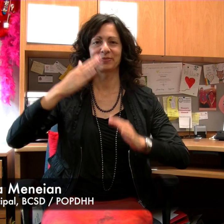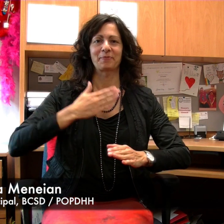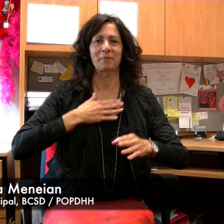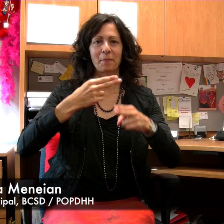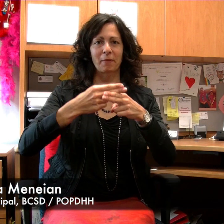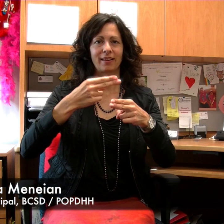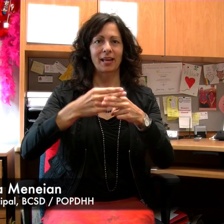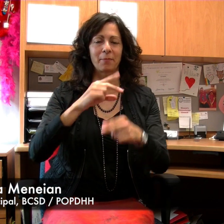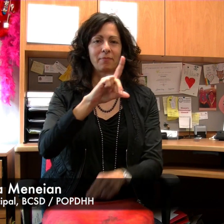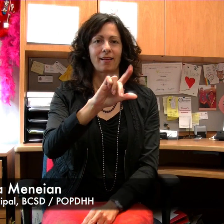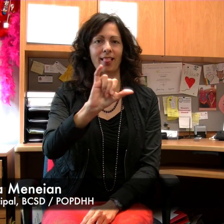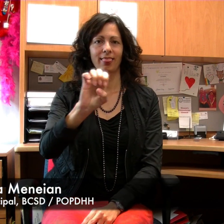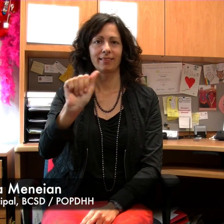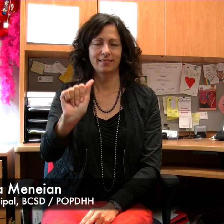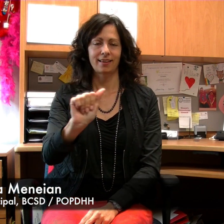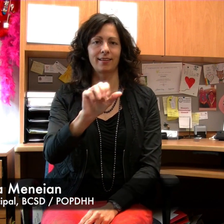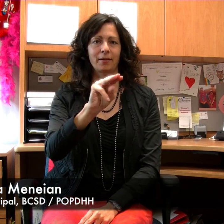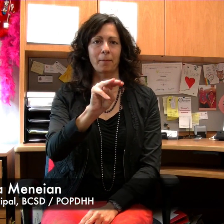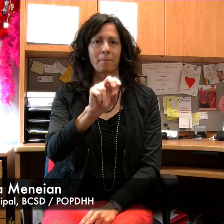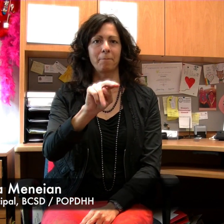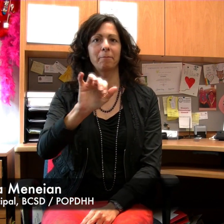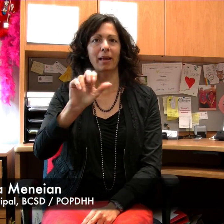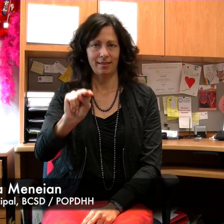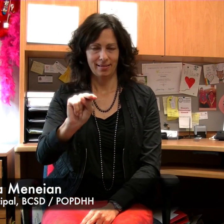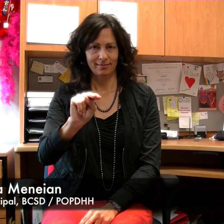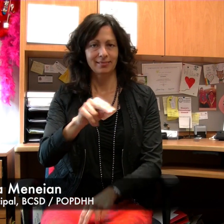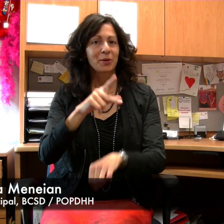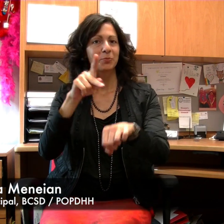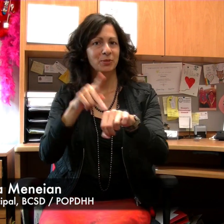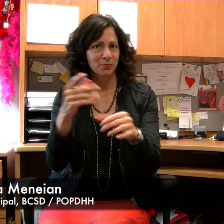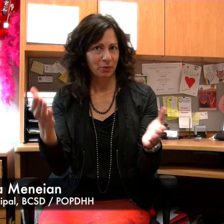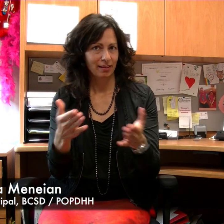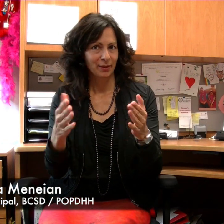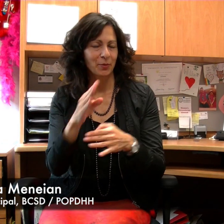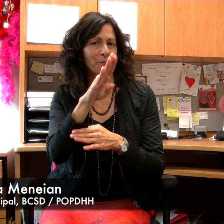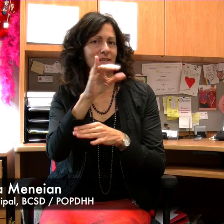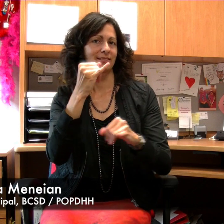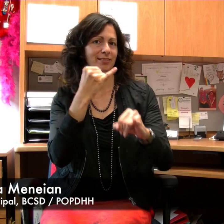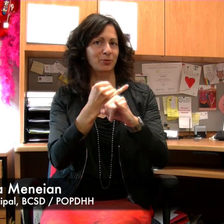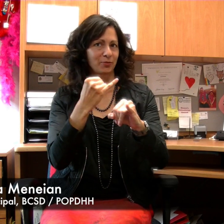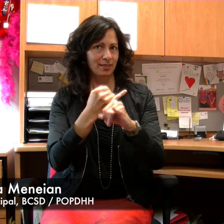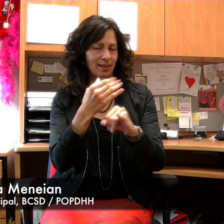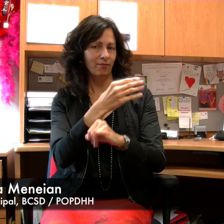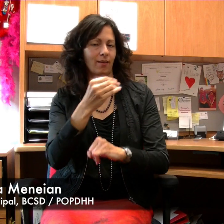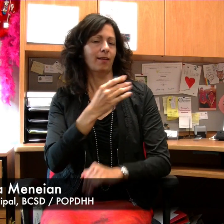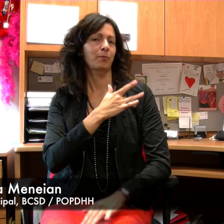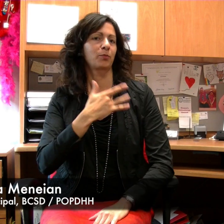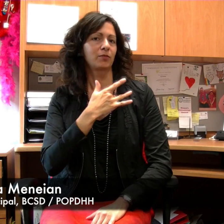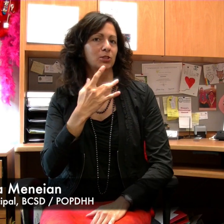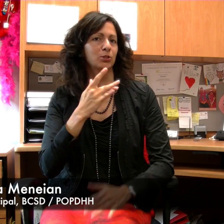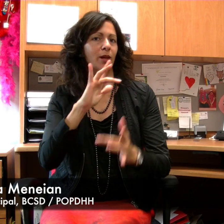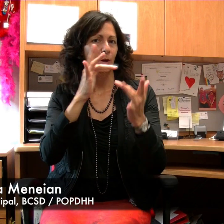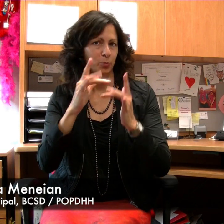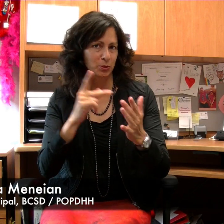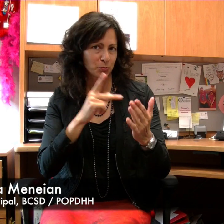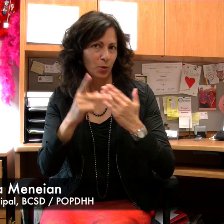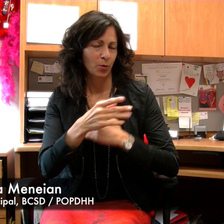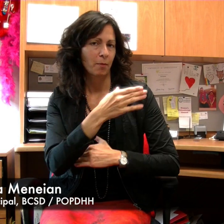Hello, my name is Lisa Menian and I am the principal at the BC School for the Deaf and the Provincial Oral